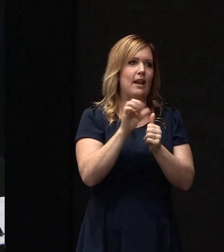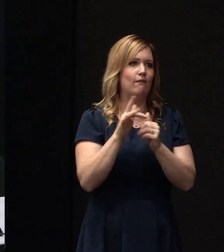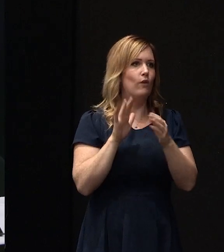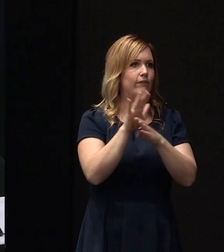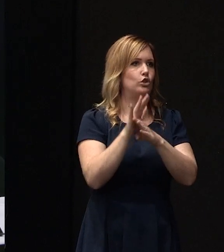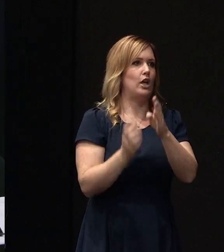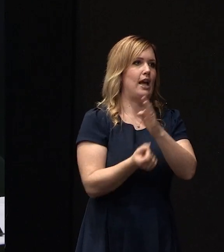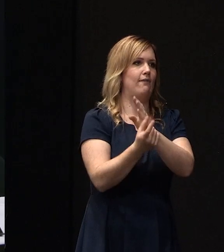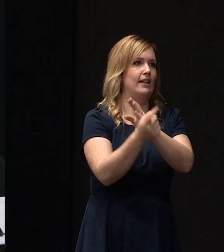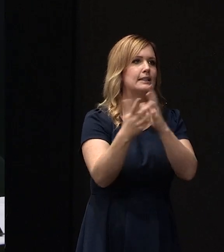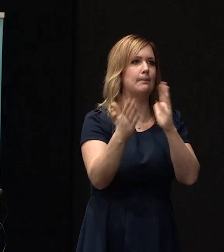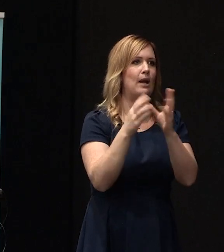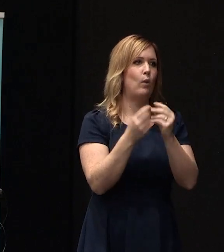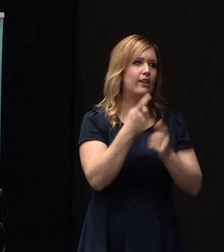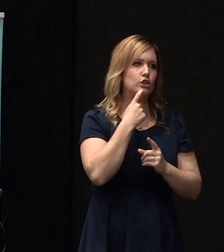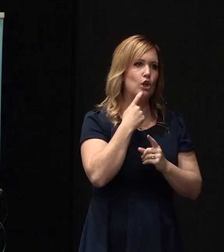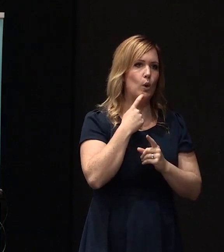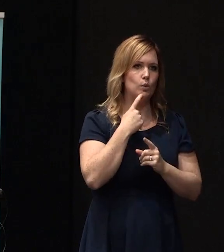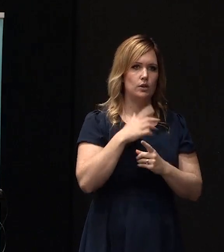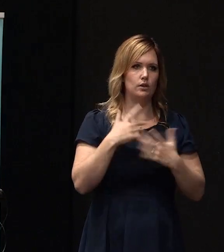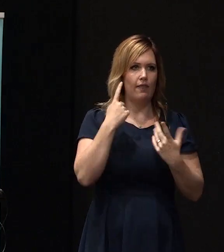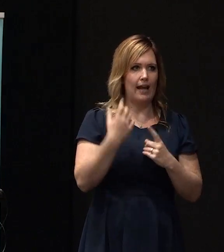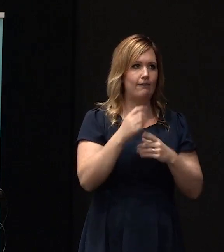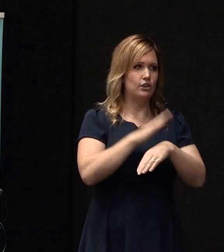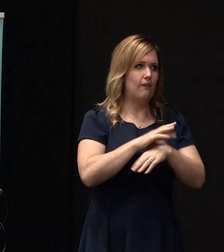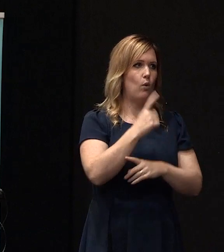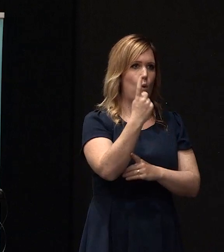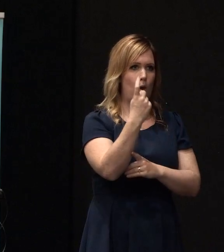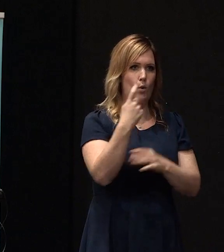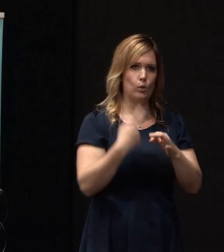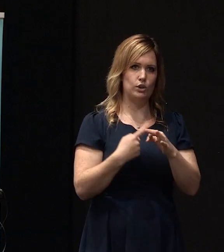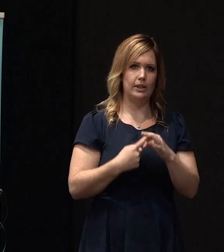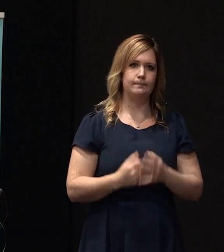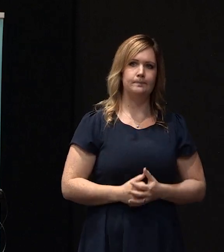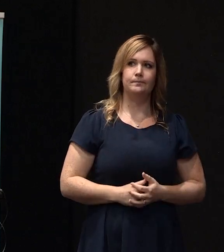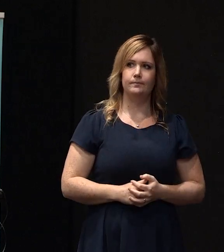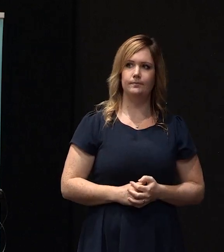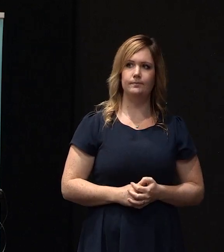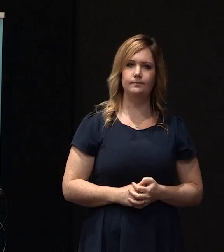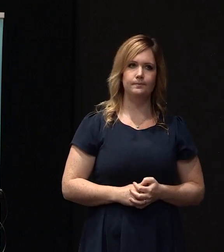that it had before. Thank you. We've got time for one last question. there was one last question,